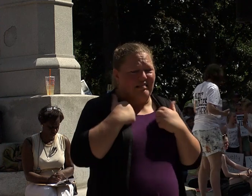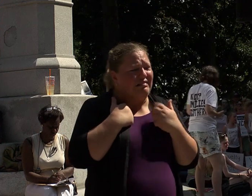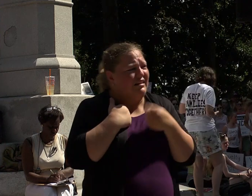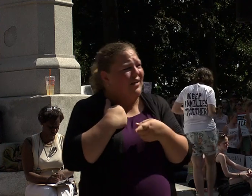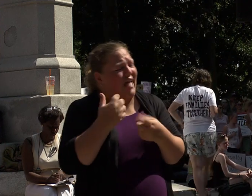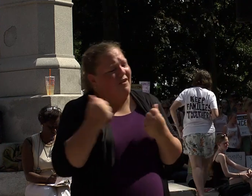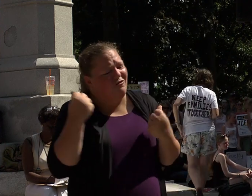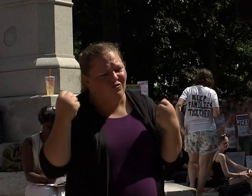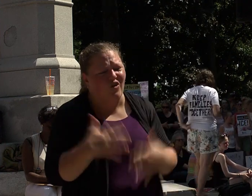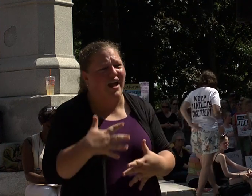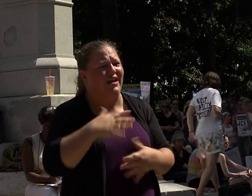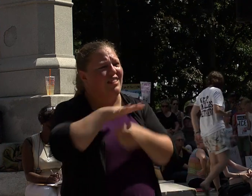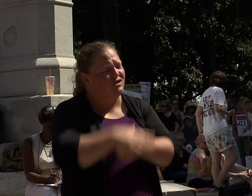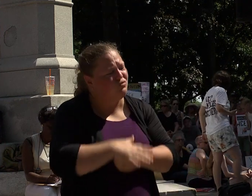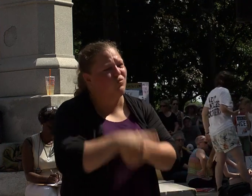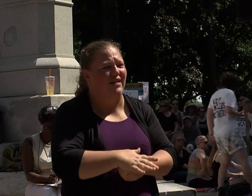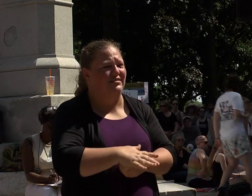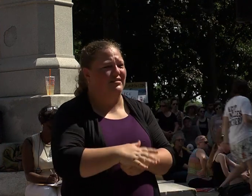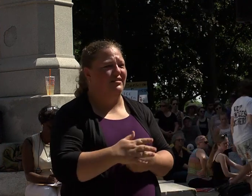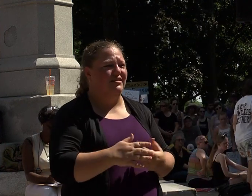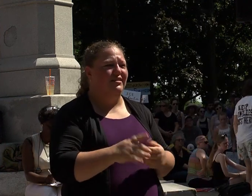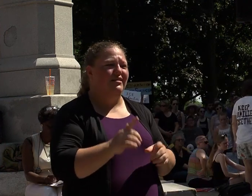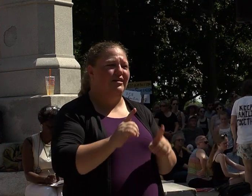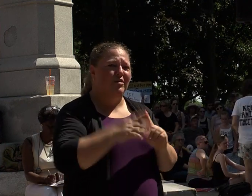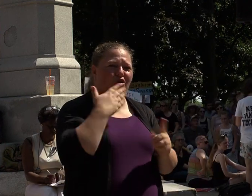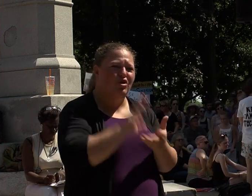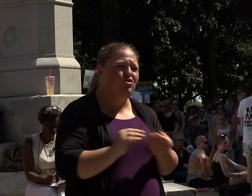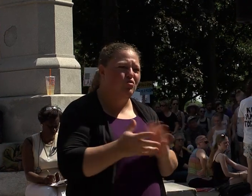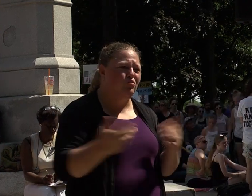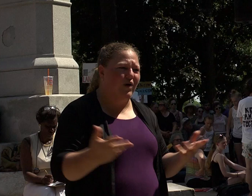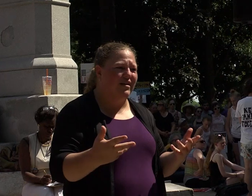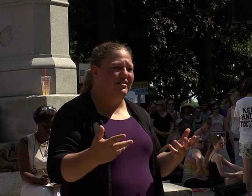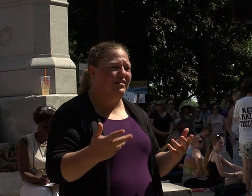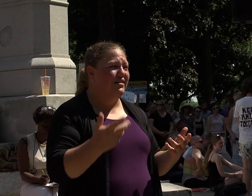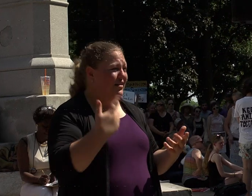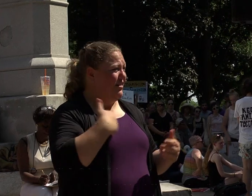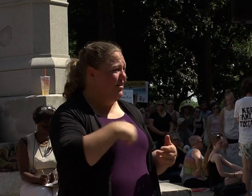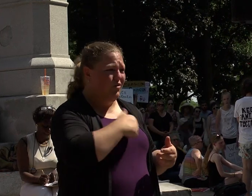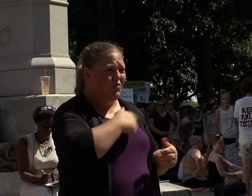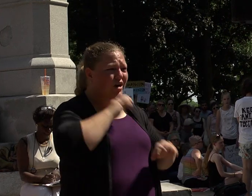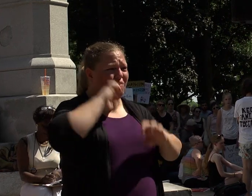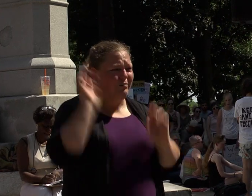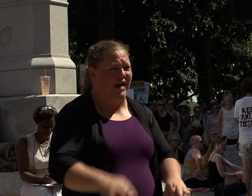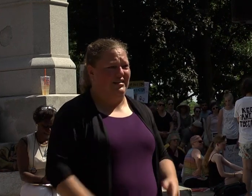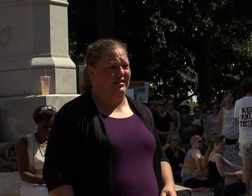and distress and here is the good news we are responding